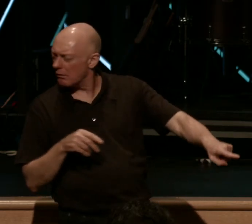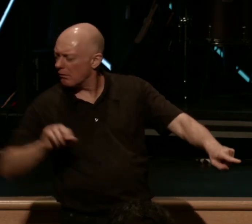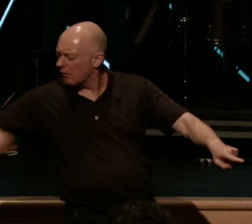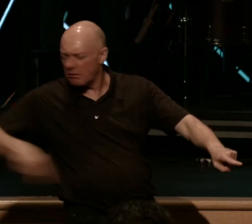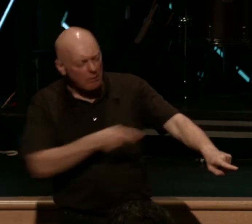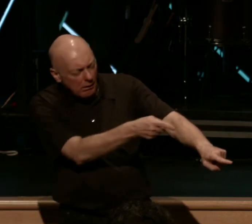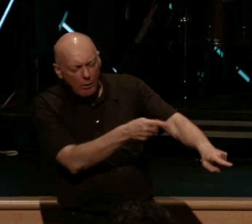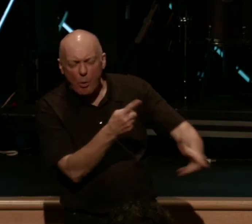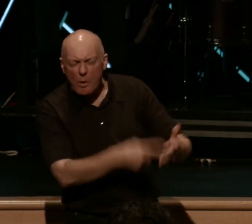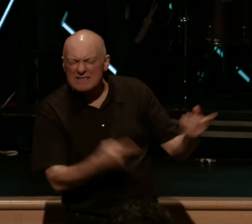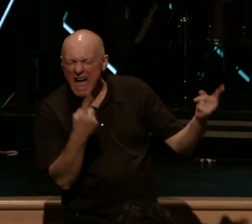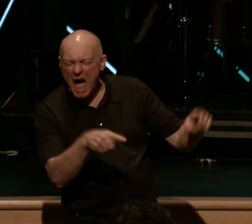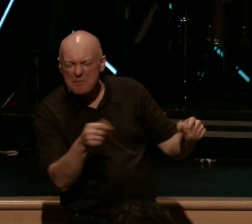what is going on at harvest?